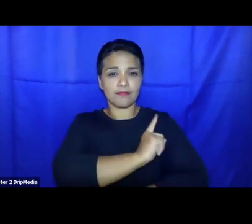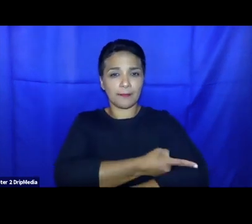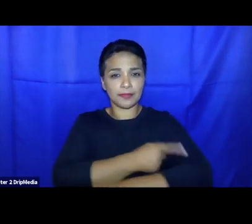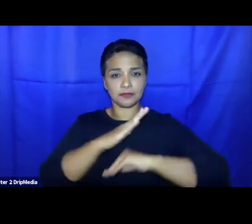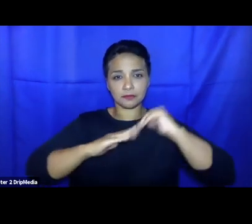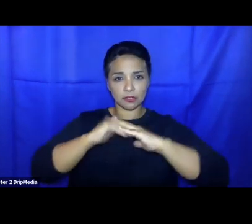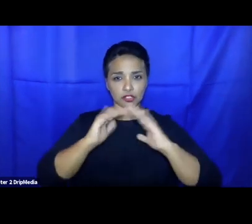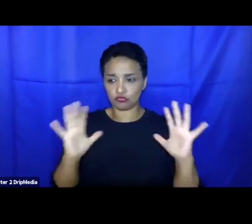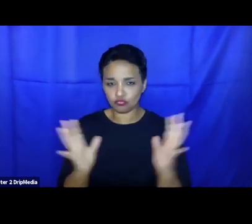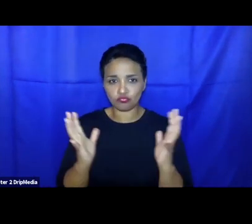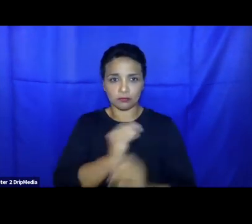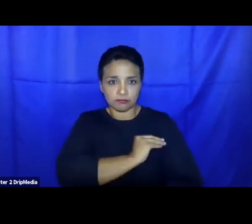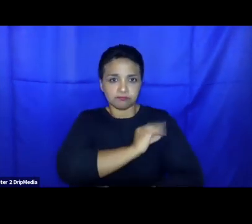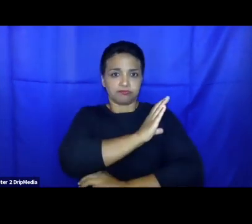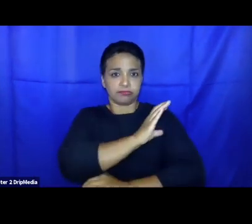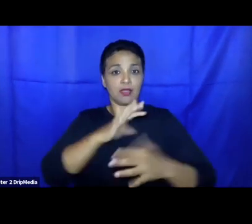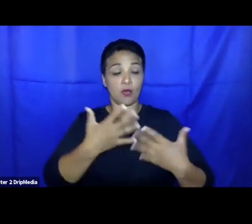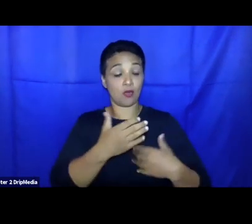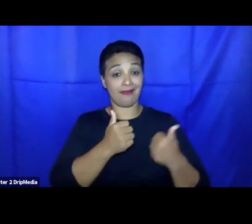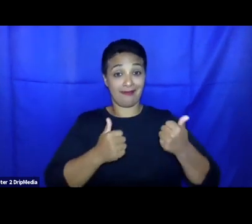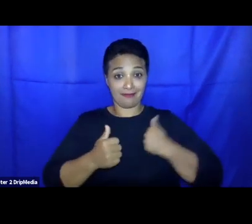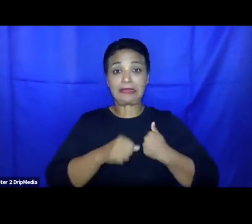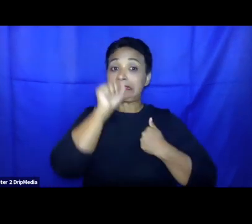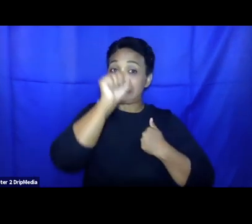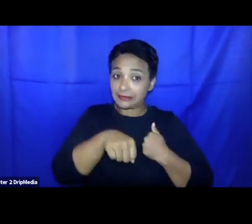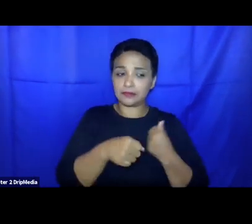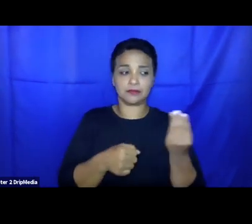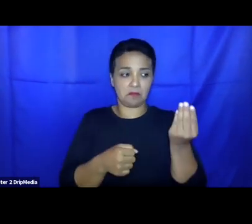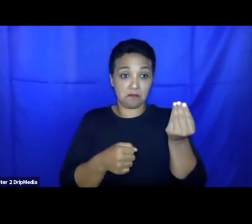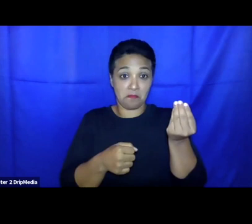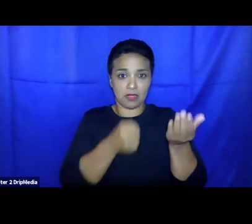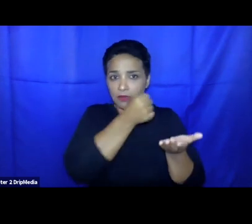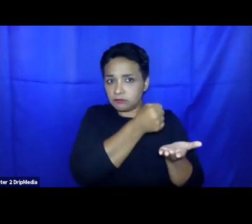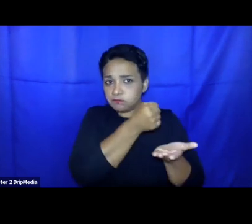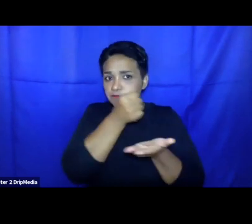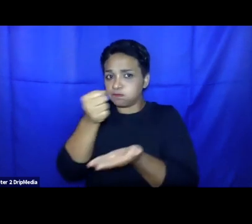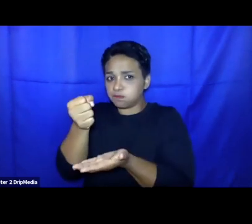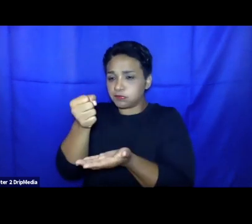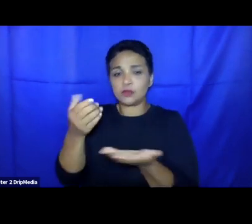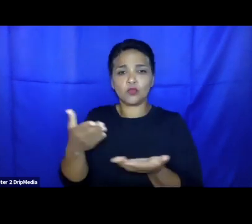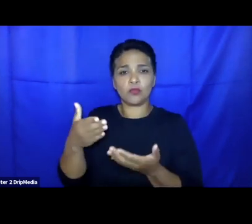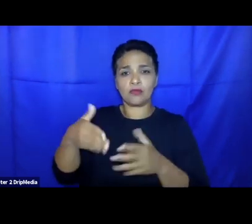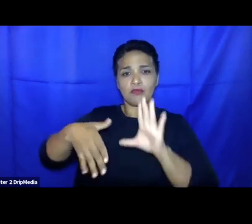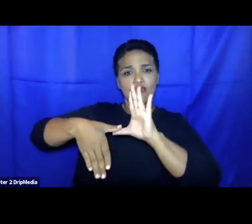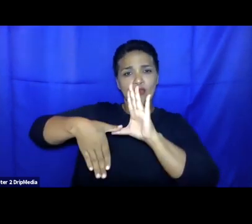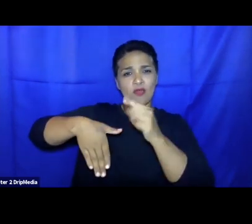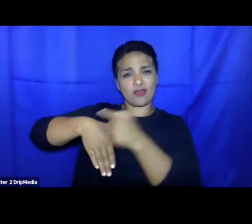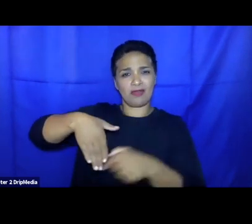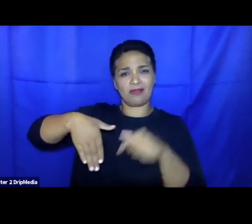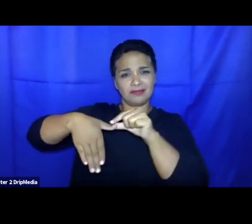as I understand it, is certainly funding some of the countries in Central America to build capacity in their